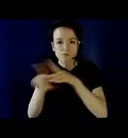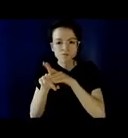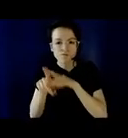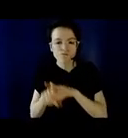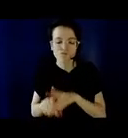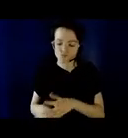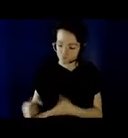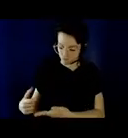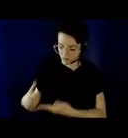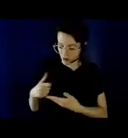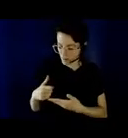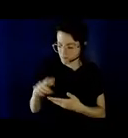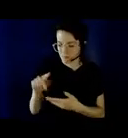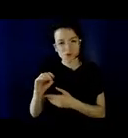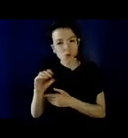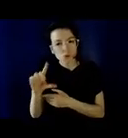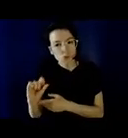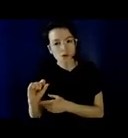more accessible to me.